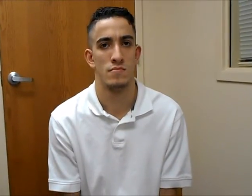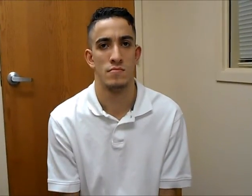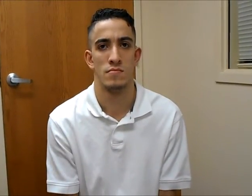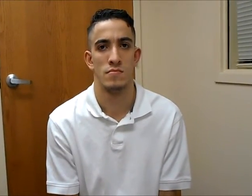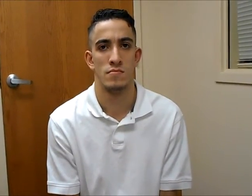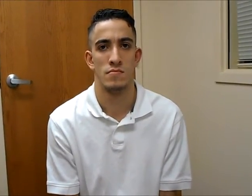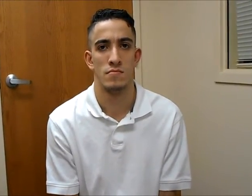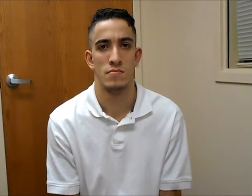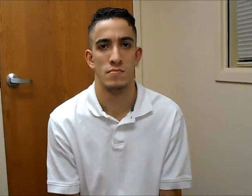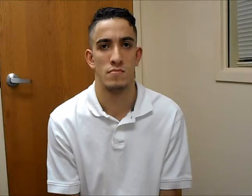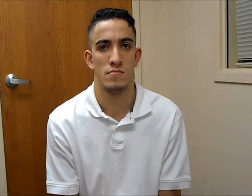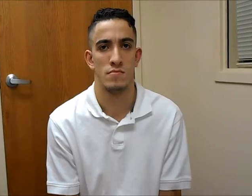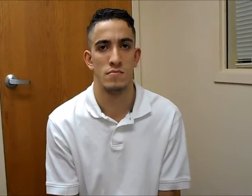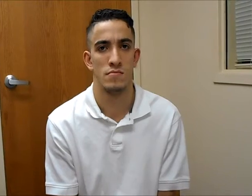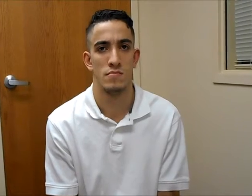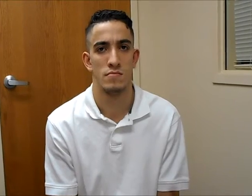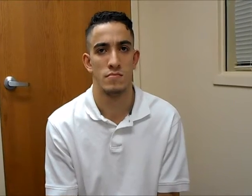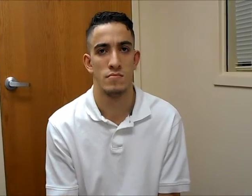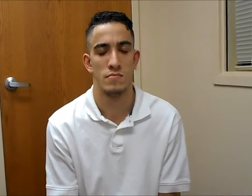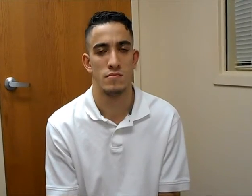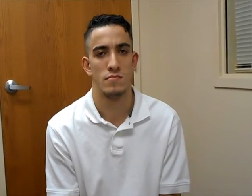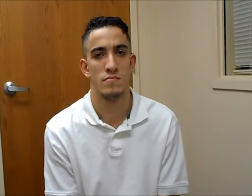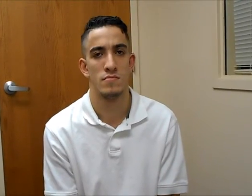No. 3. Act 1.